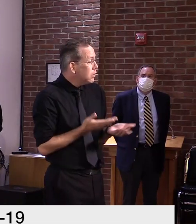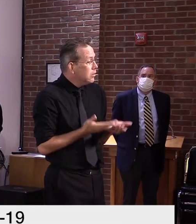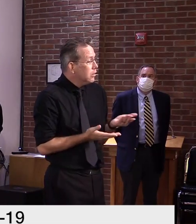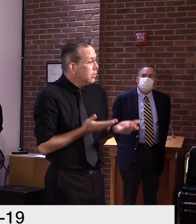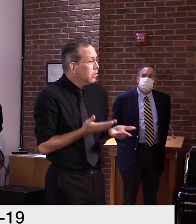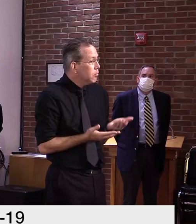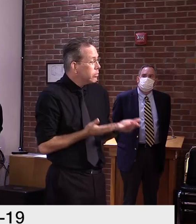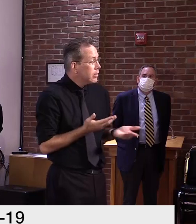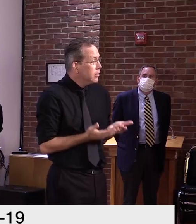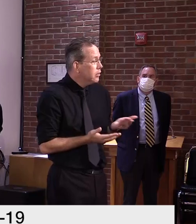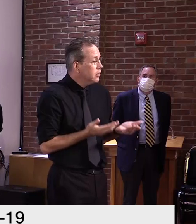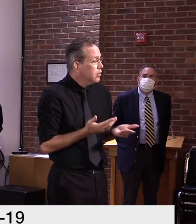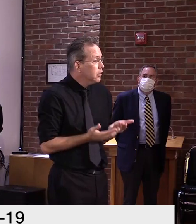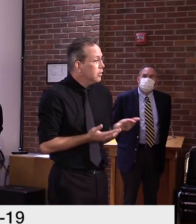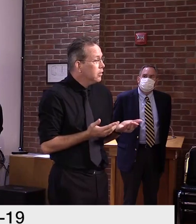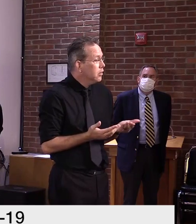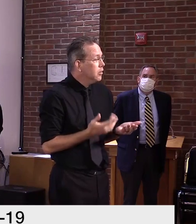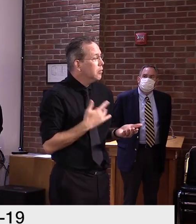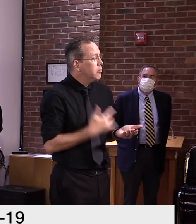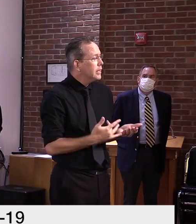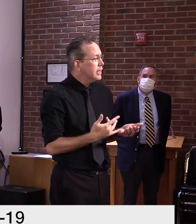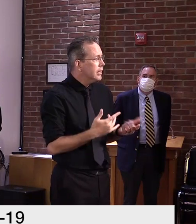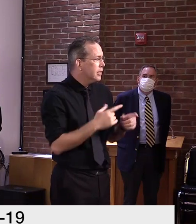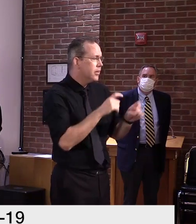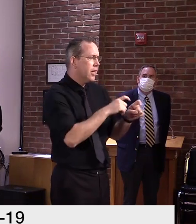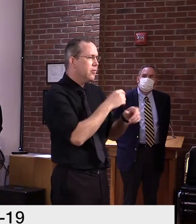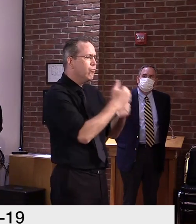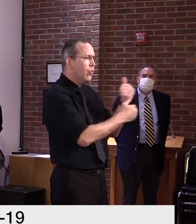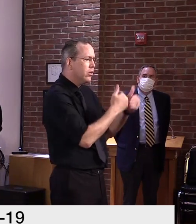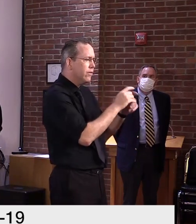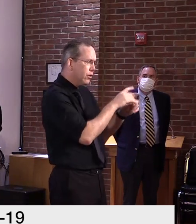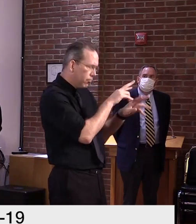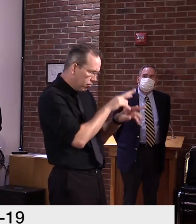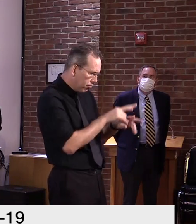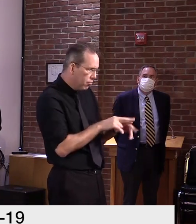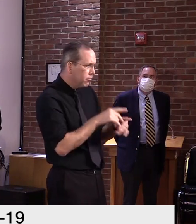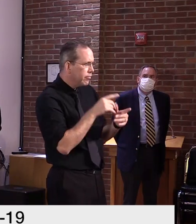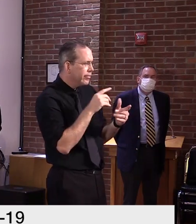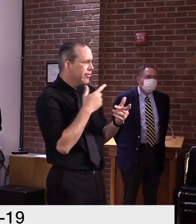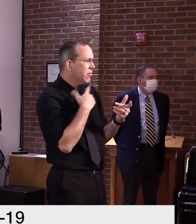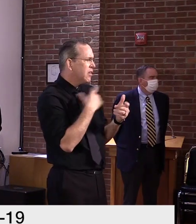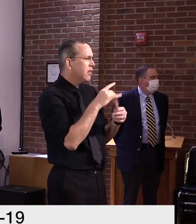over a six to eight hour cycle, it could be very late in the afternoon and into the early evening.